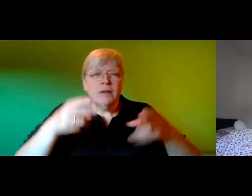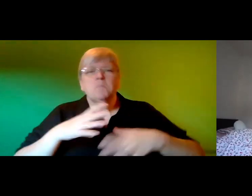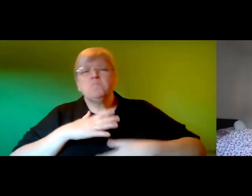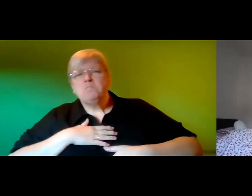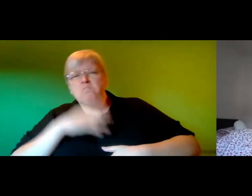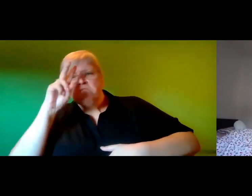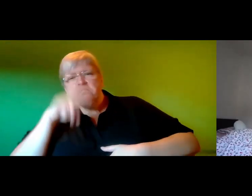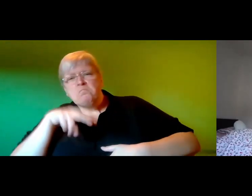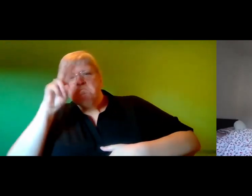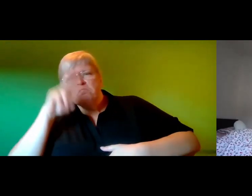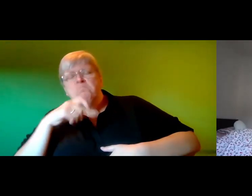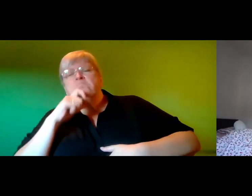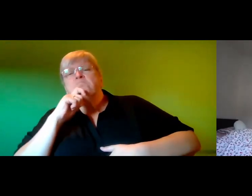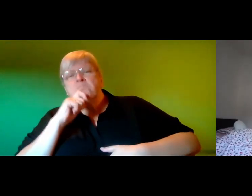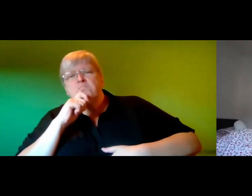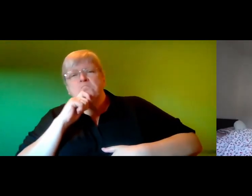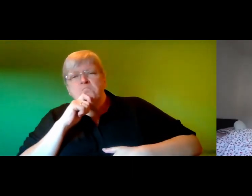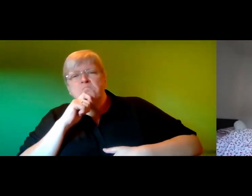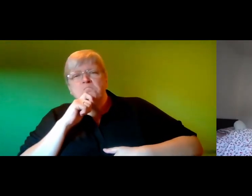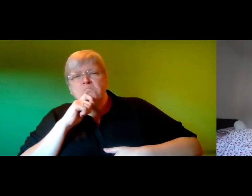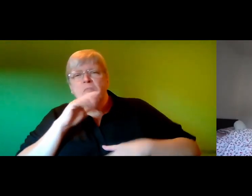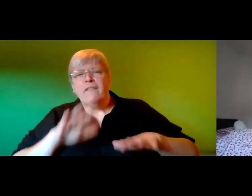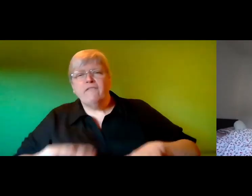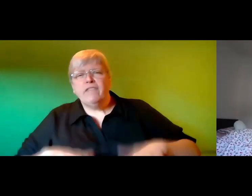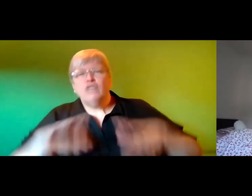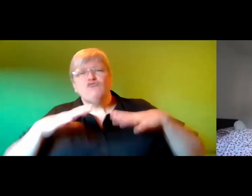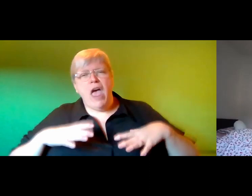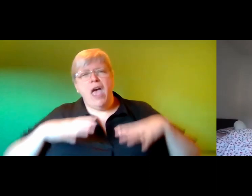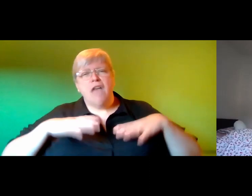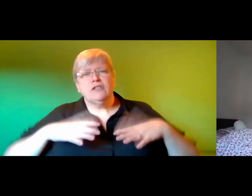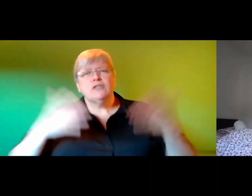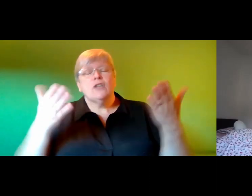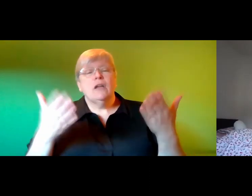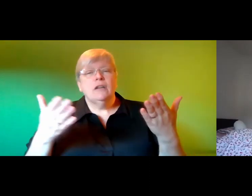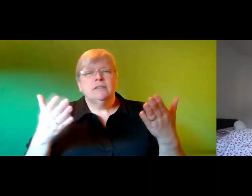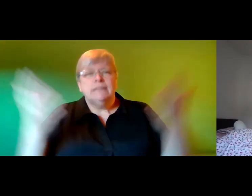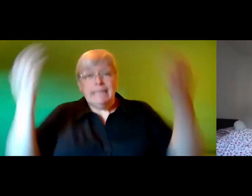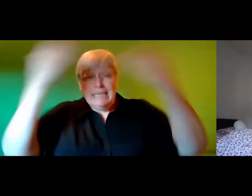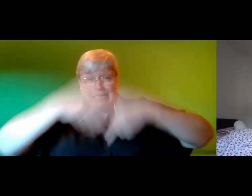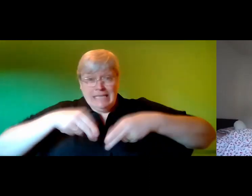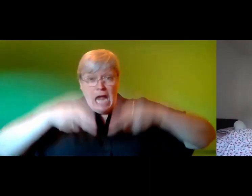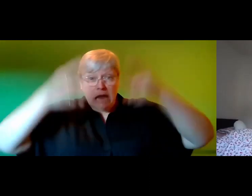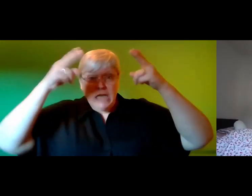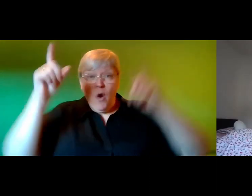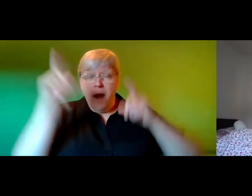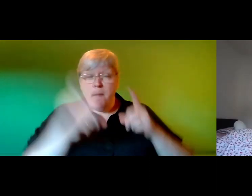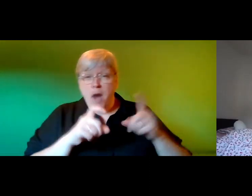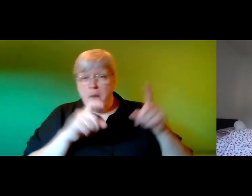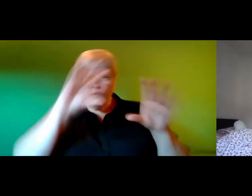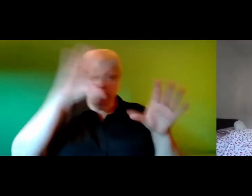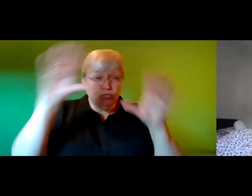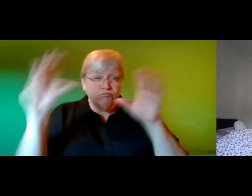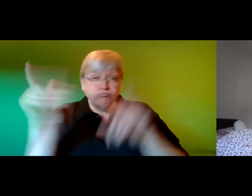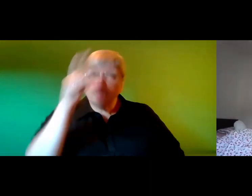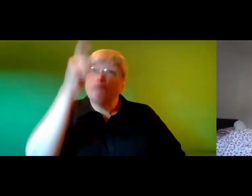study the impressive building while giving his aching feet a brief rest dark towers covered in purple ivy spiraled into the